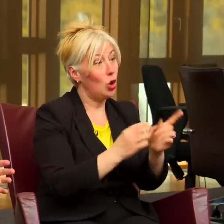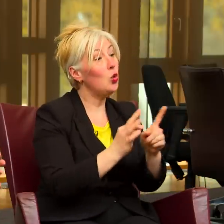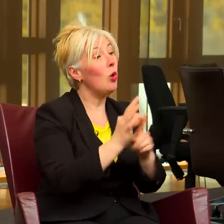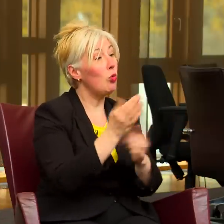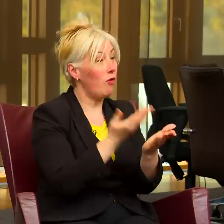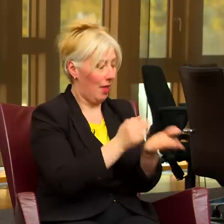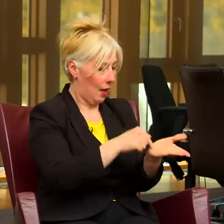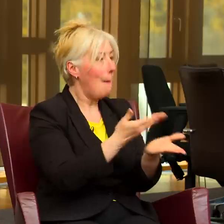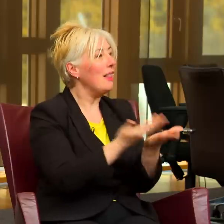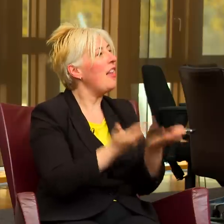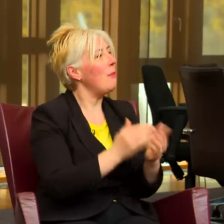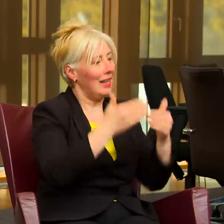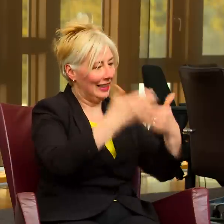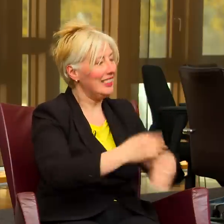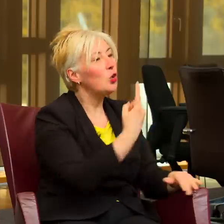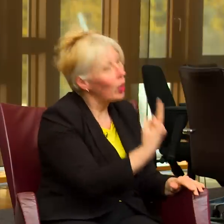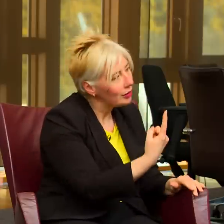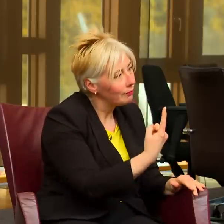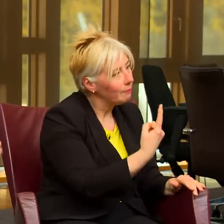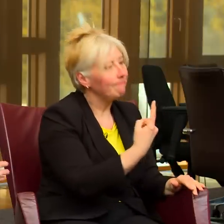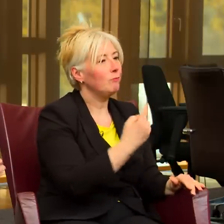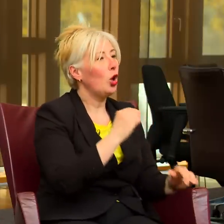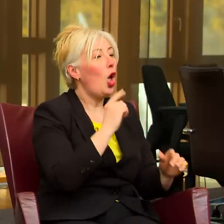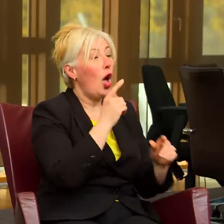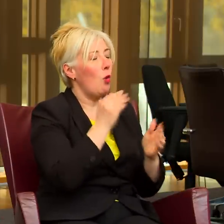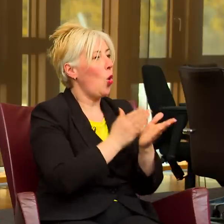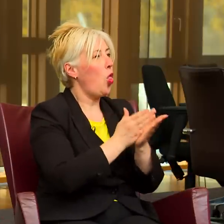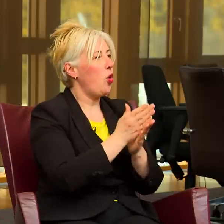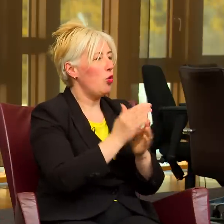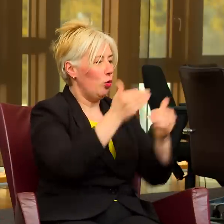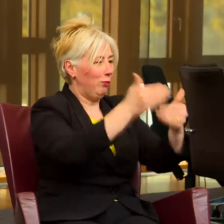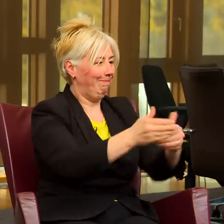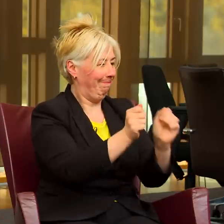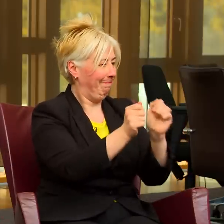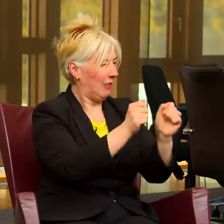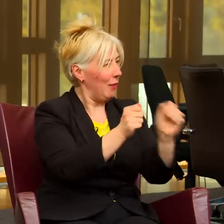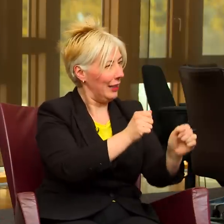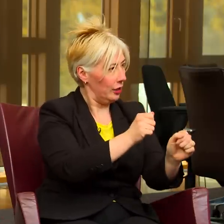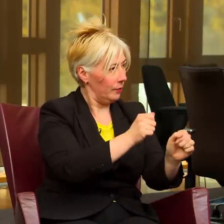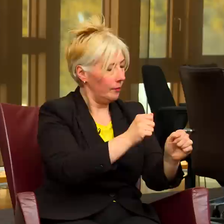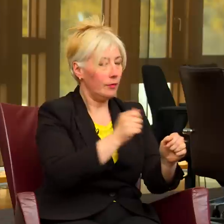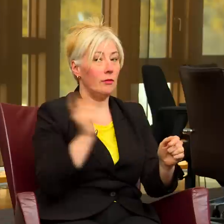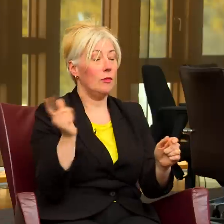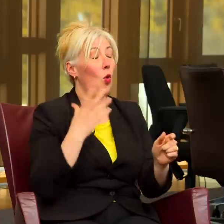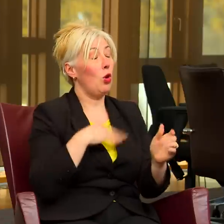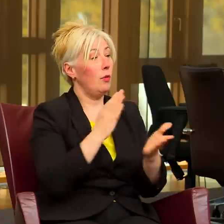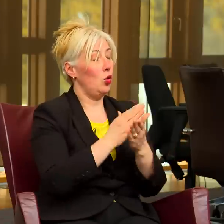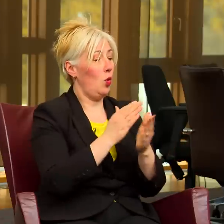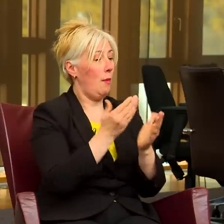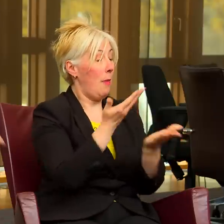at stage one at the moment, there are several amending stages to go, we want to change the Bill to ensure that for example the